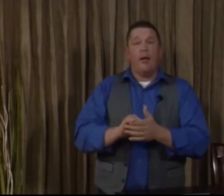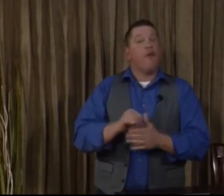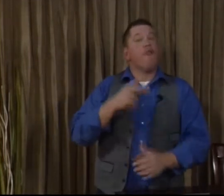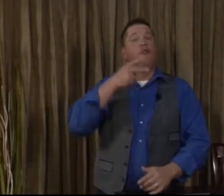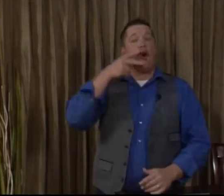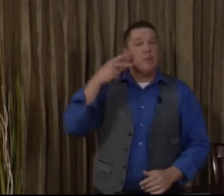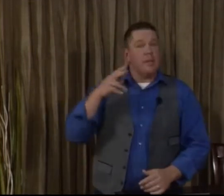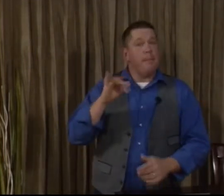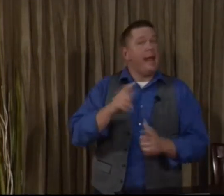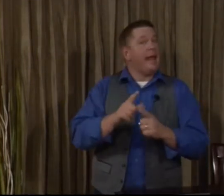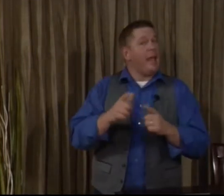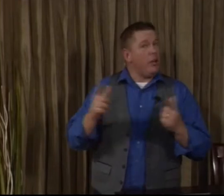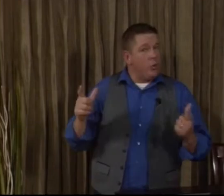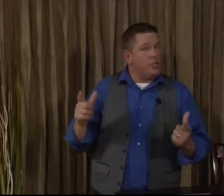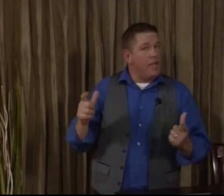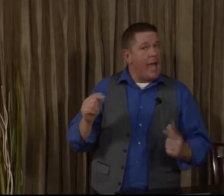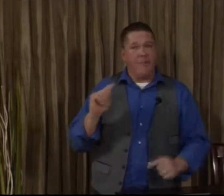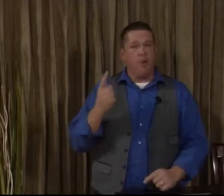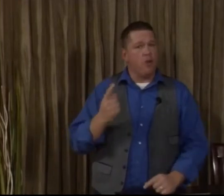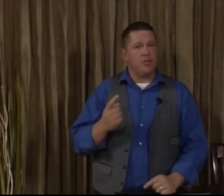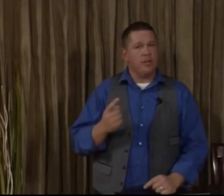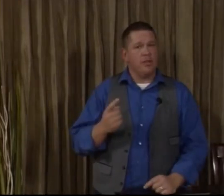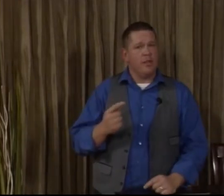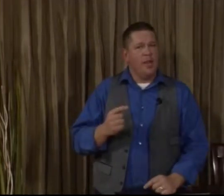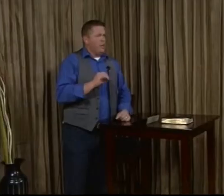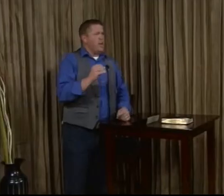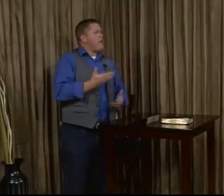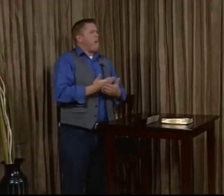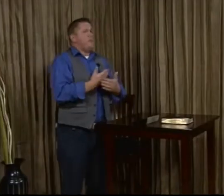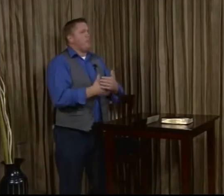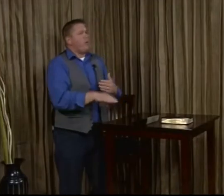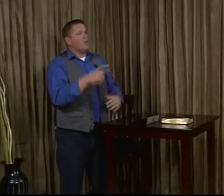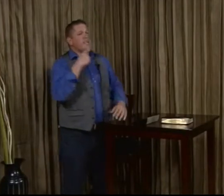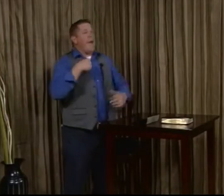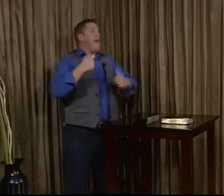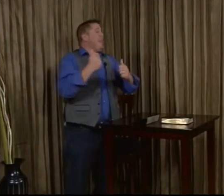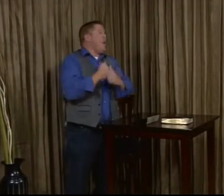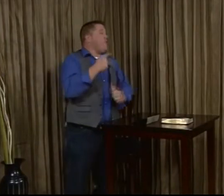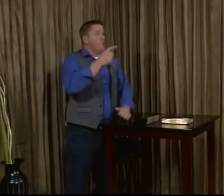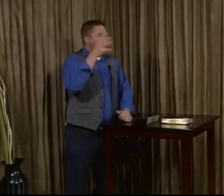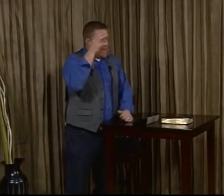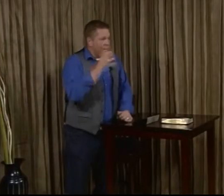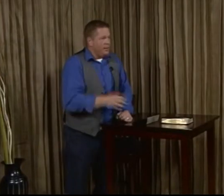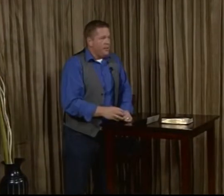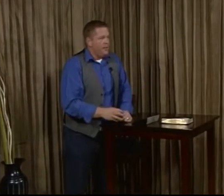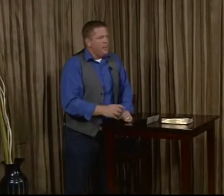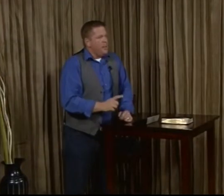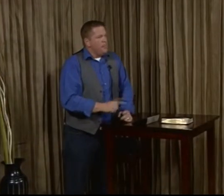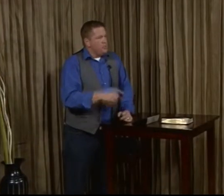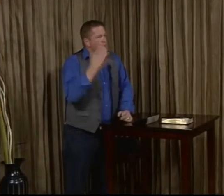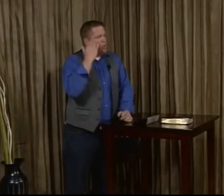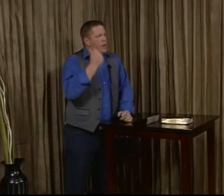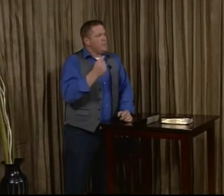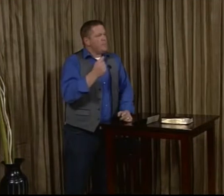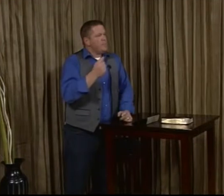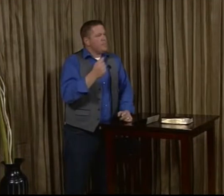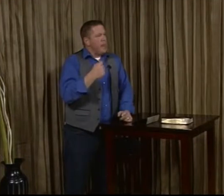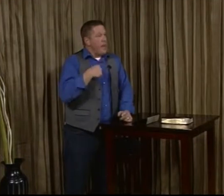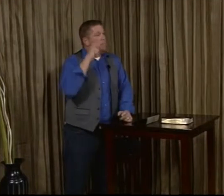verbally by language at first. None of my babies were born saying, I love you, daddy. But you know what? I